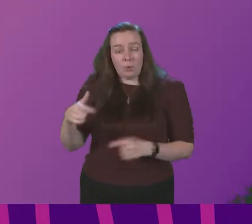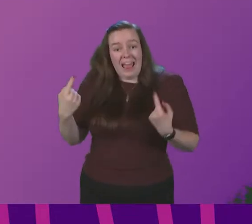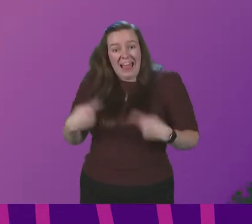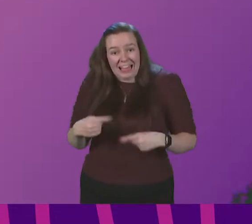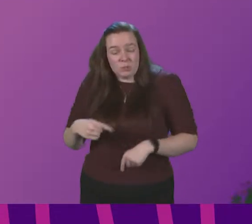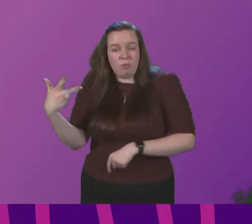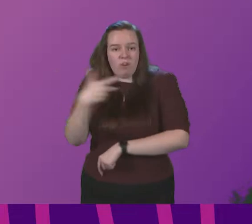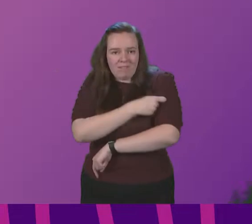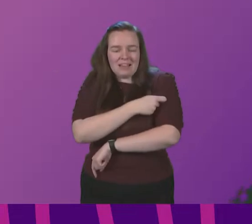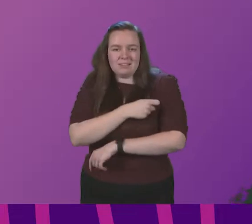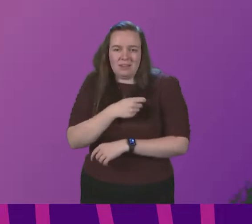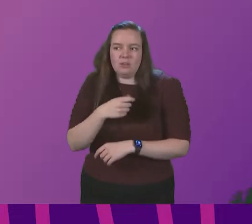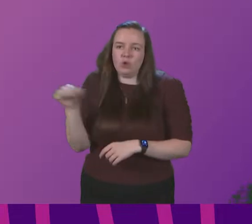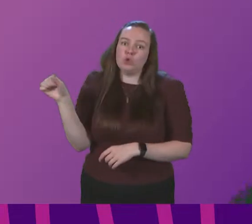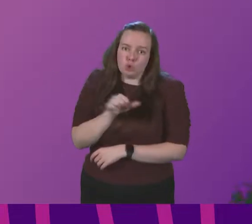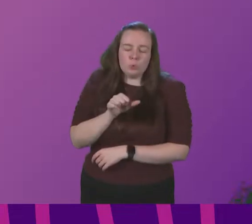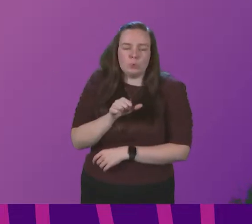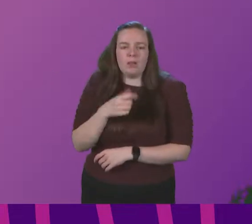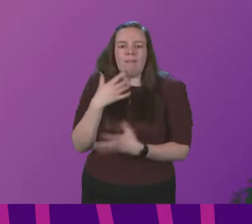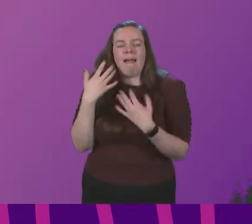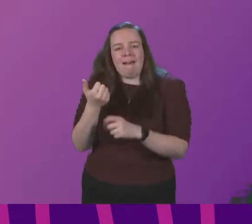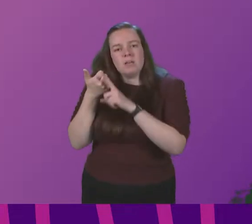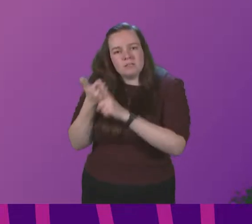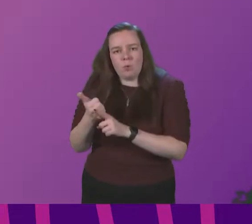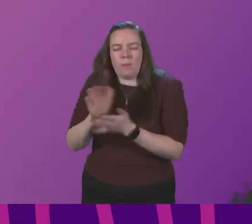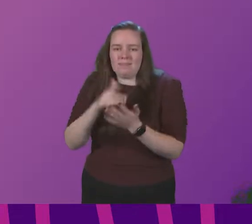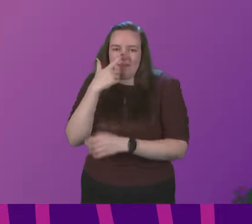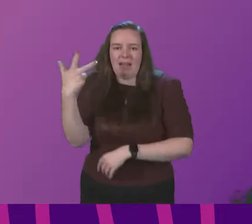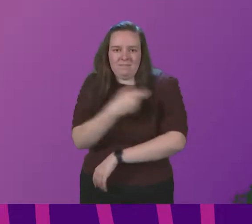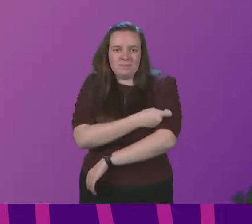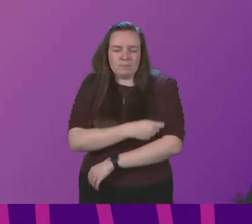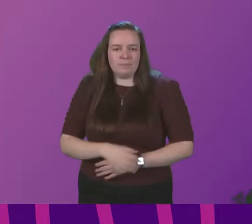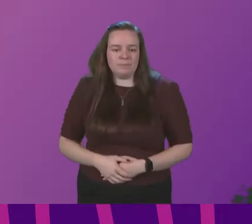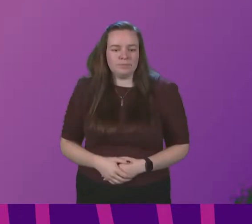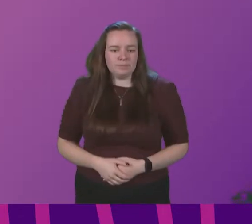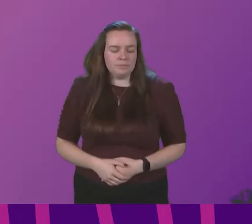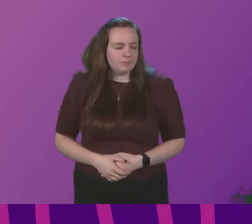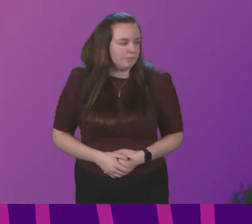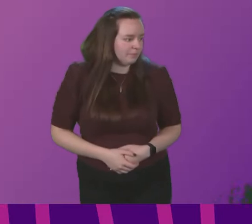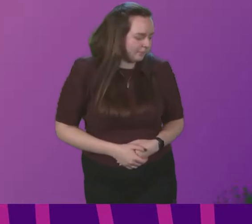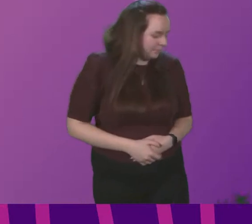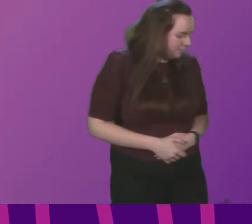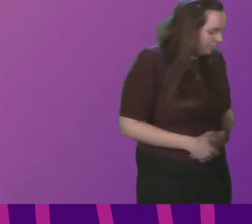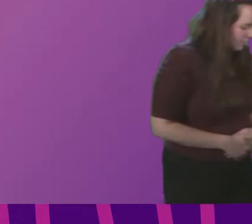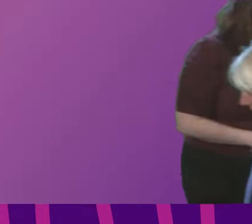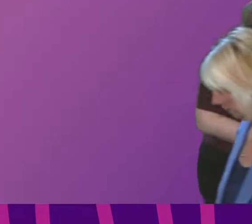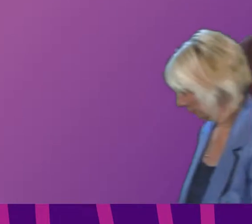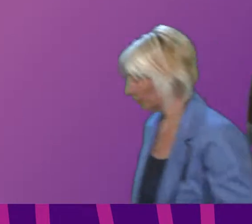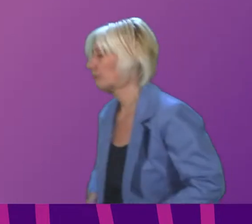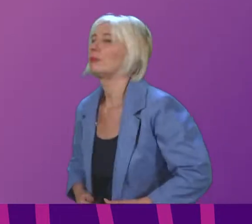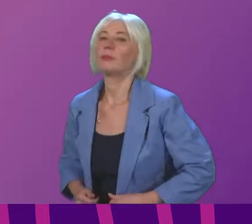to get vaccinated comes forward and gets it and they get the support to do so if that is needed Craig Hoy to be followed by Neil Gray